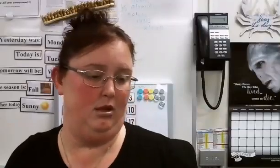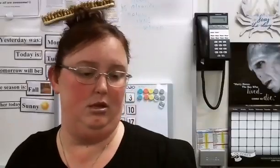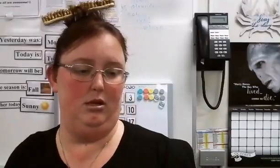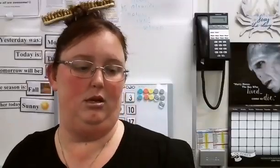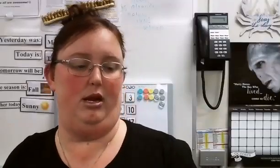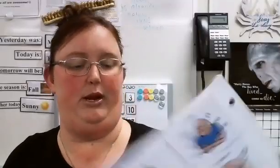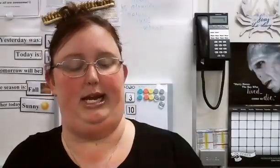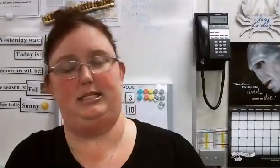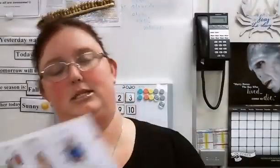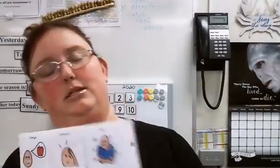All right.